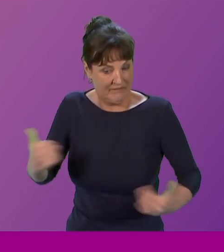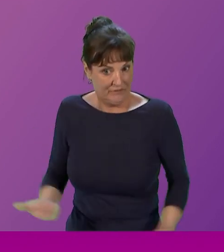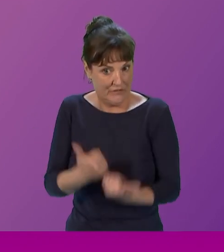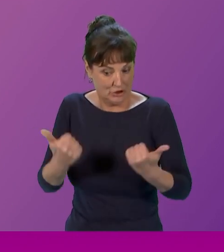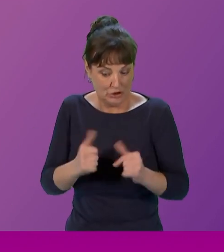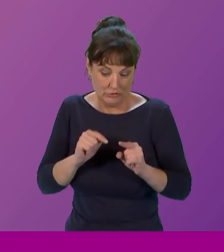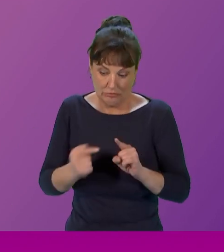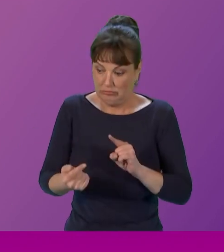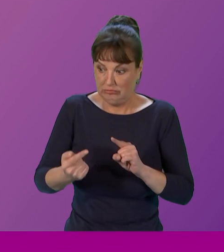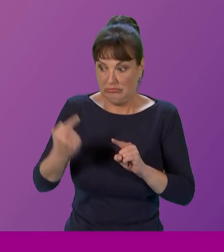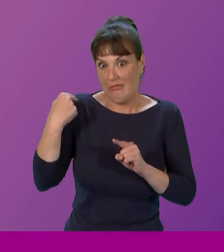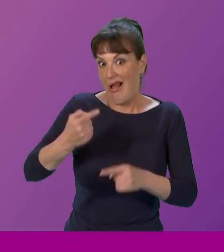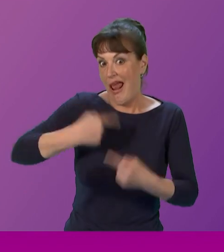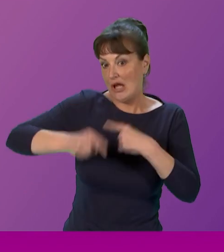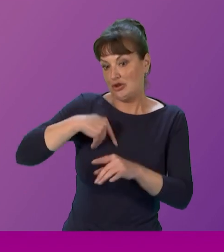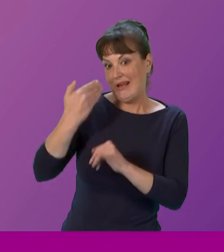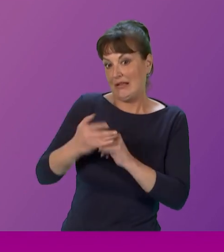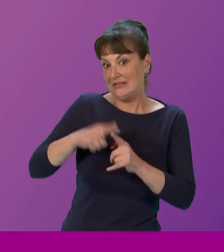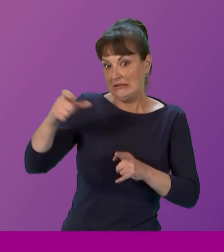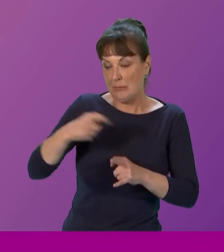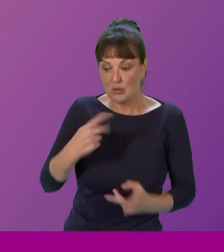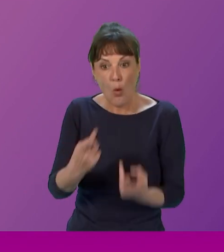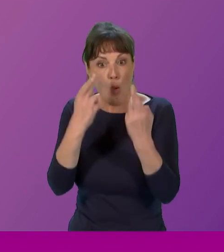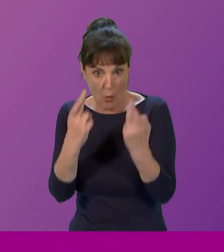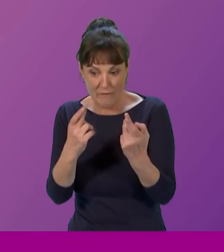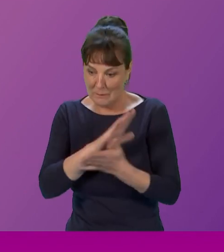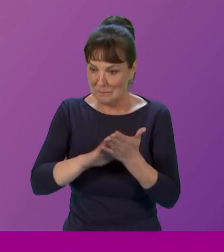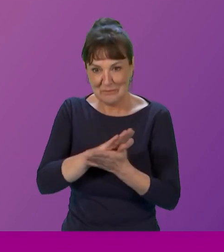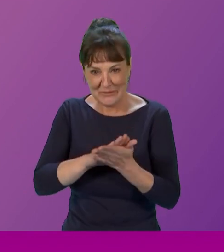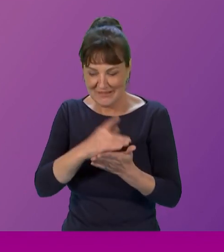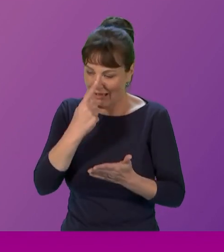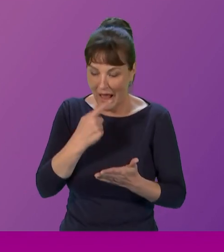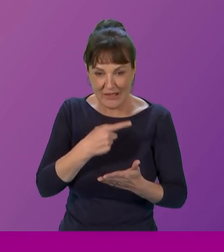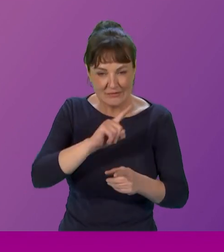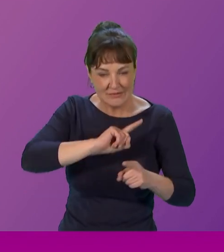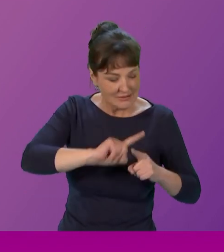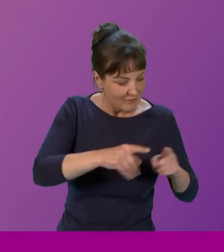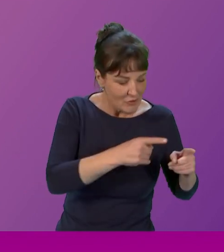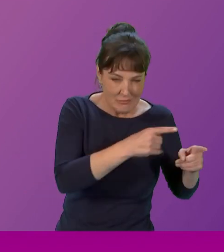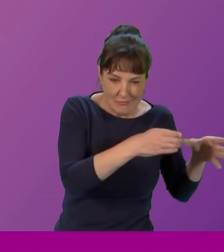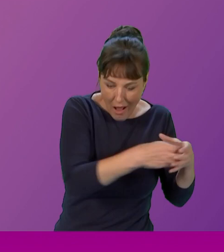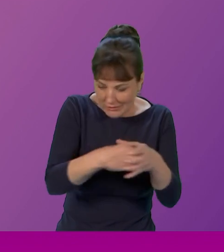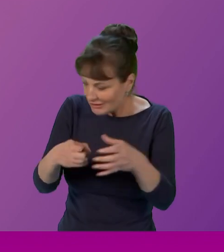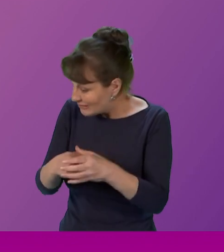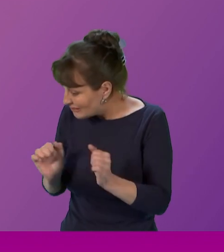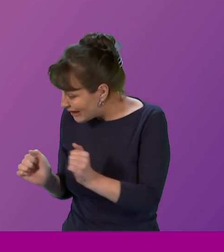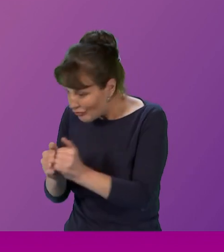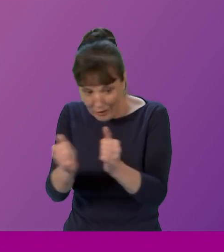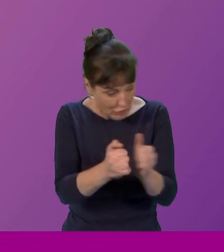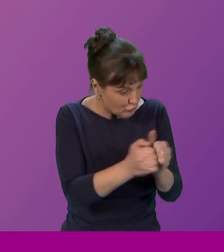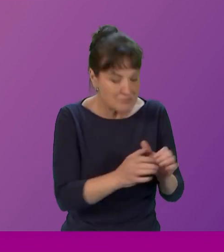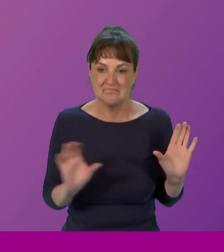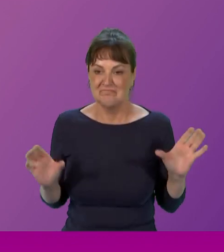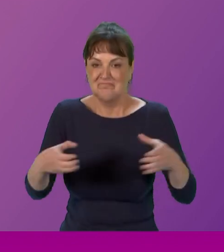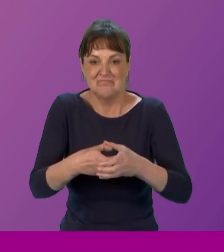hopefully, um, we'll be able to achieve again, cross-party support for that, because again, that's about tackling, um, the issue of domestic violence.